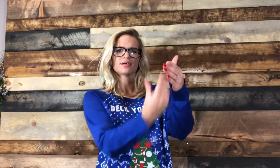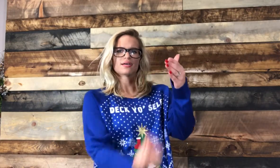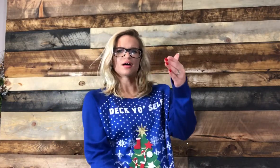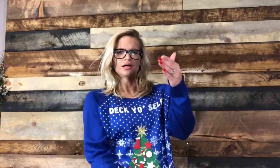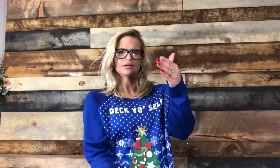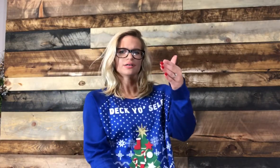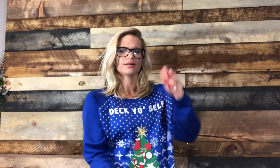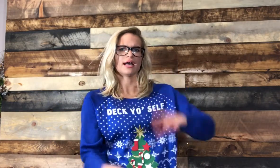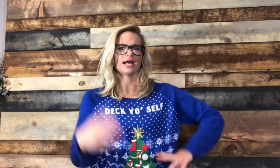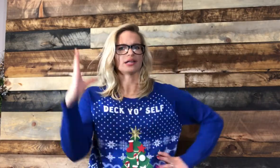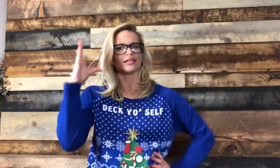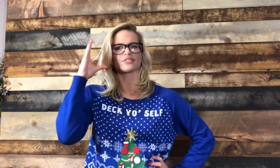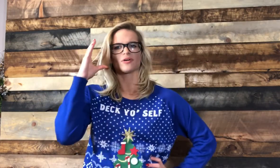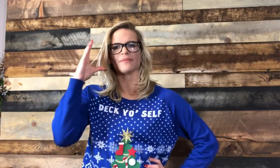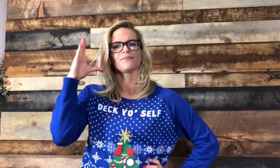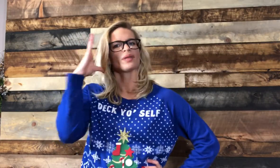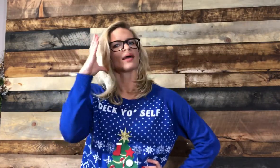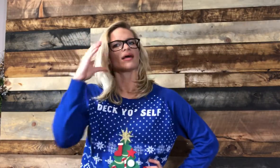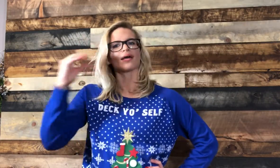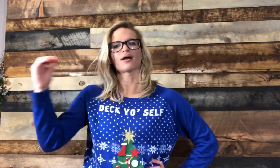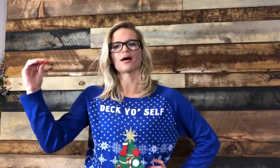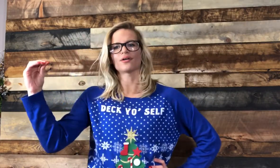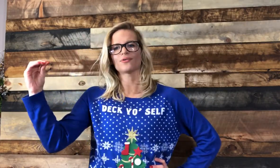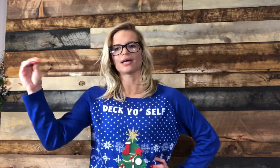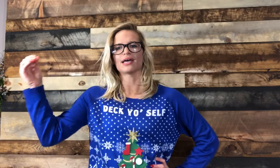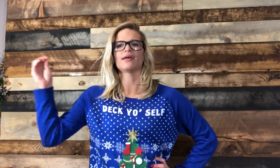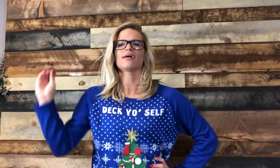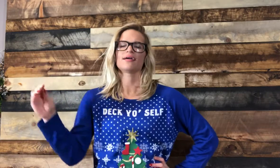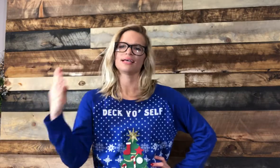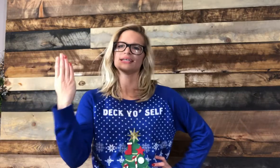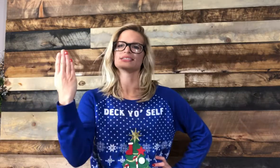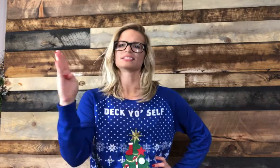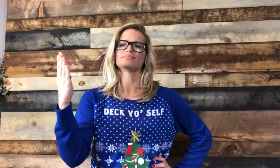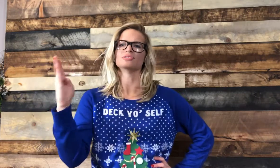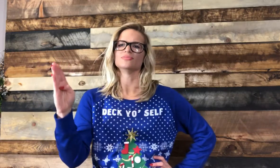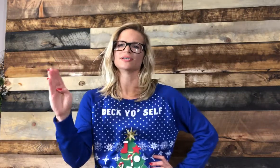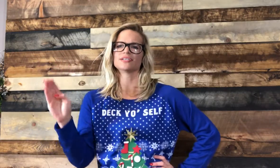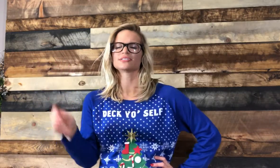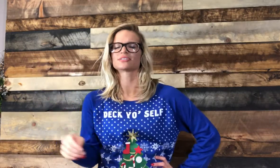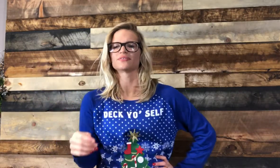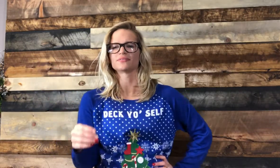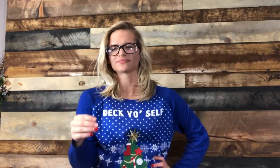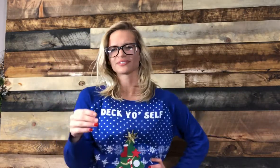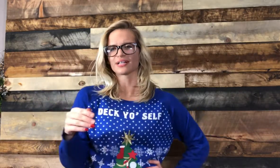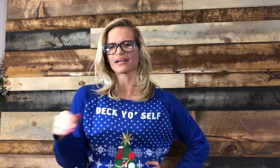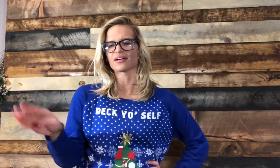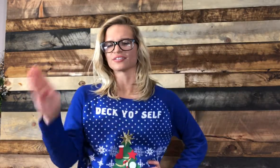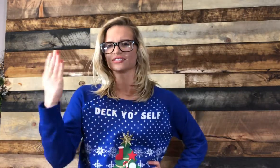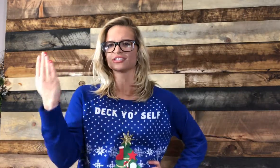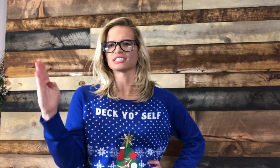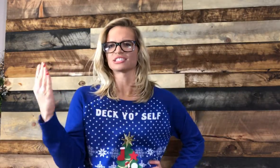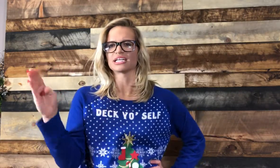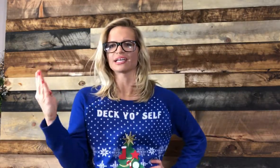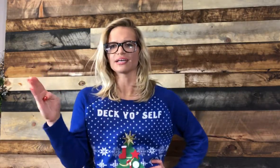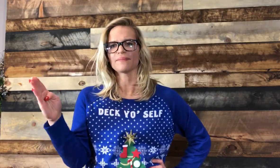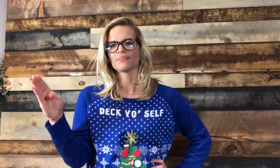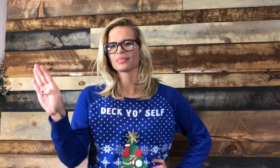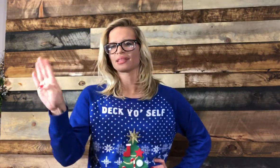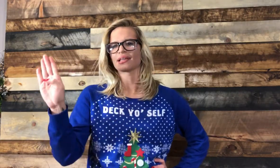Gone. I did this one. Gone away is the blue bird. So for a lot of colors, you just shake it, like